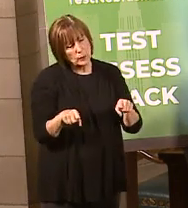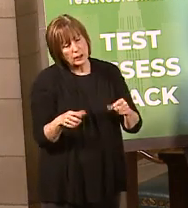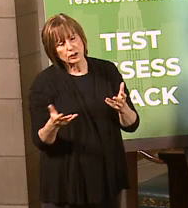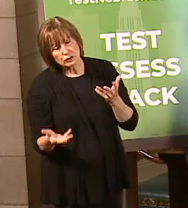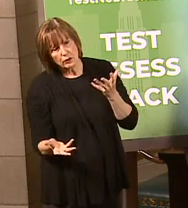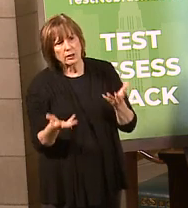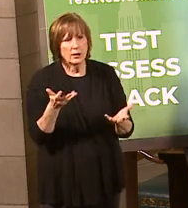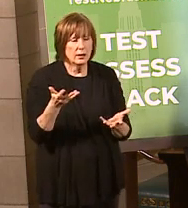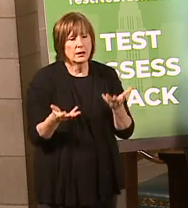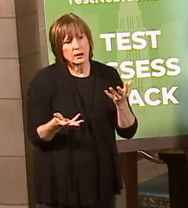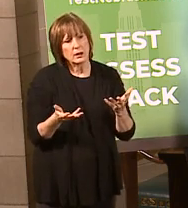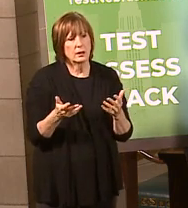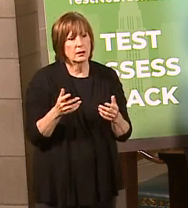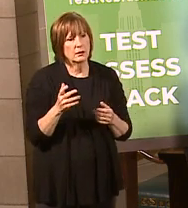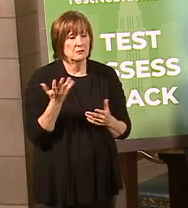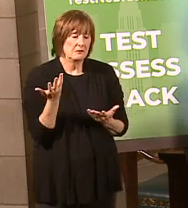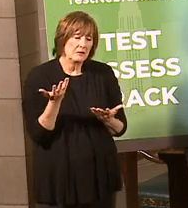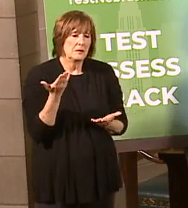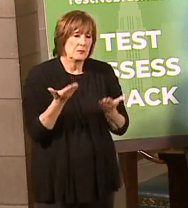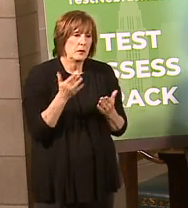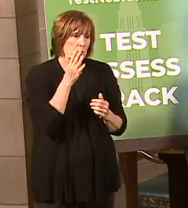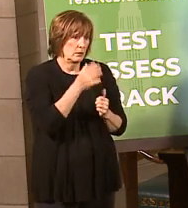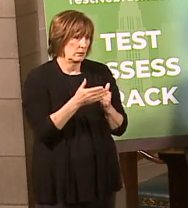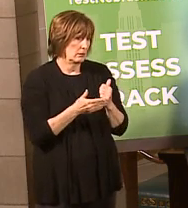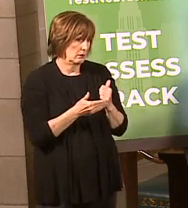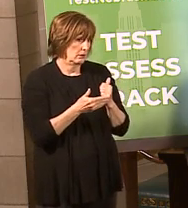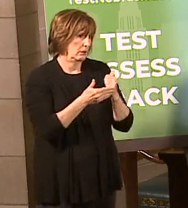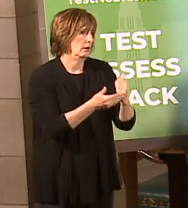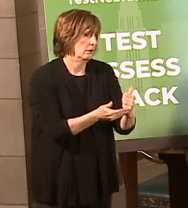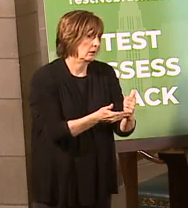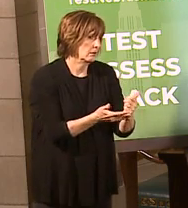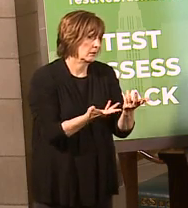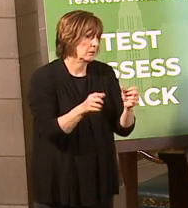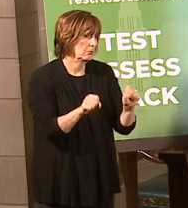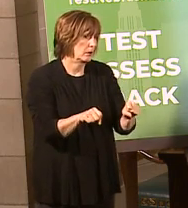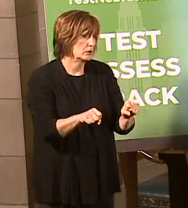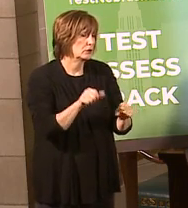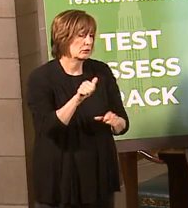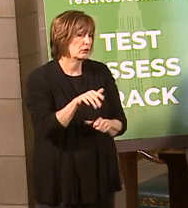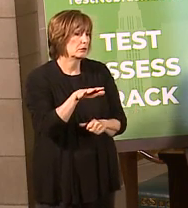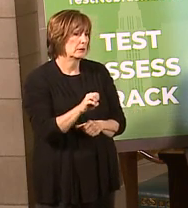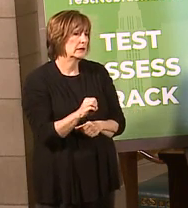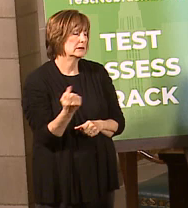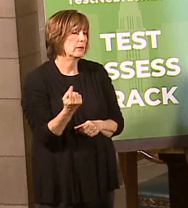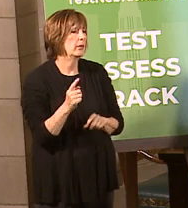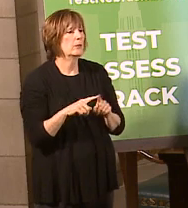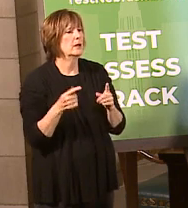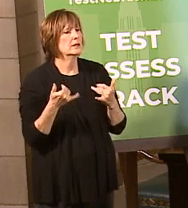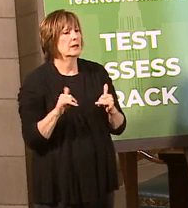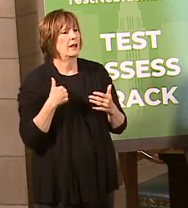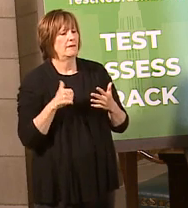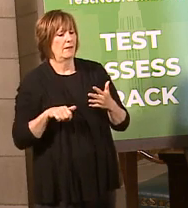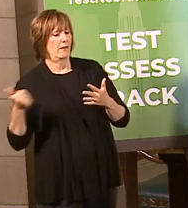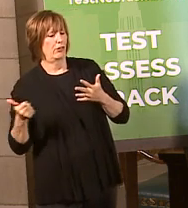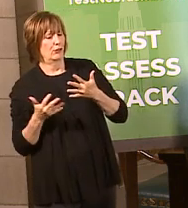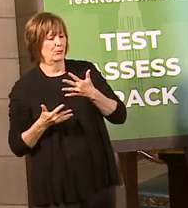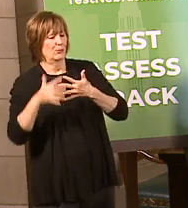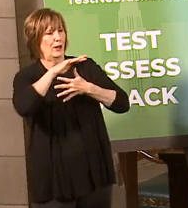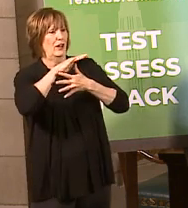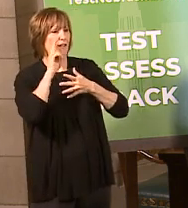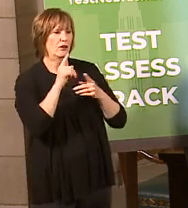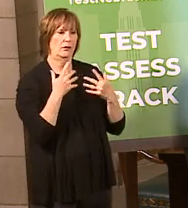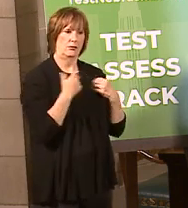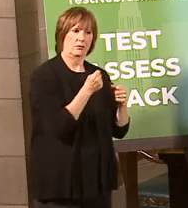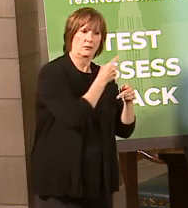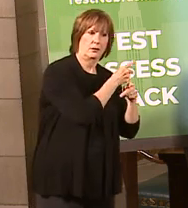know, that it, I suppose it would help, you know, potentially it would be something, but we've still got higher priorities with regard to health care